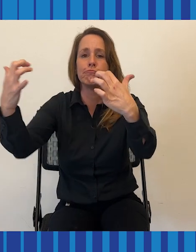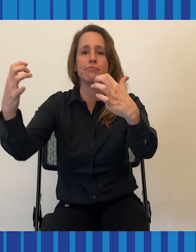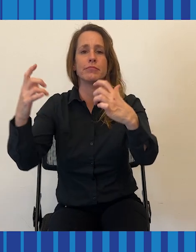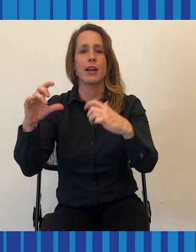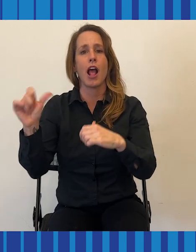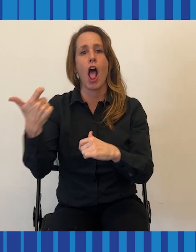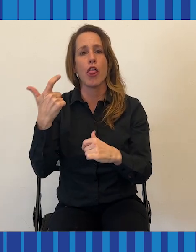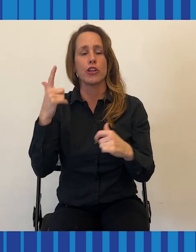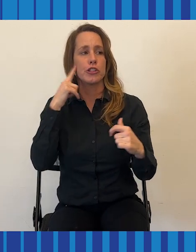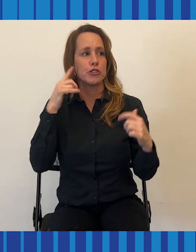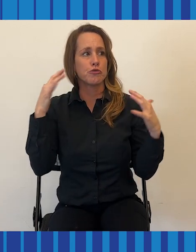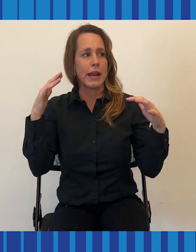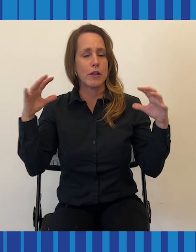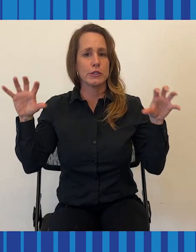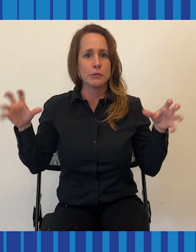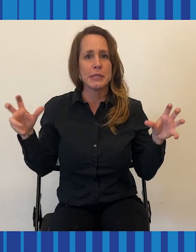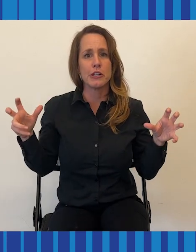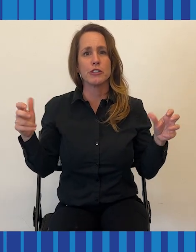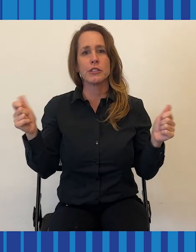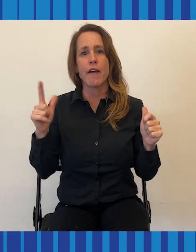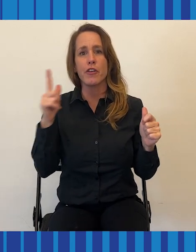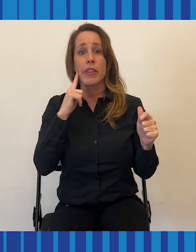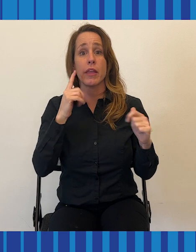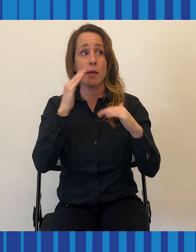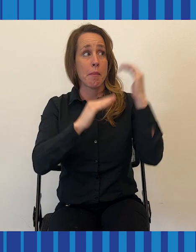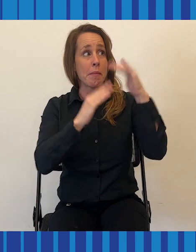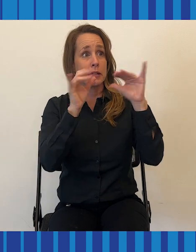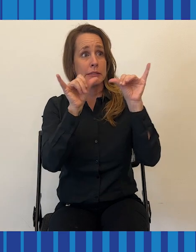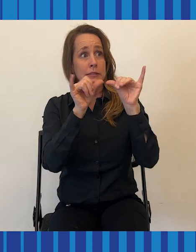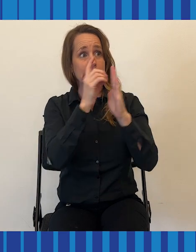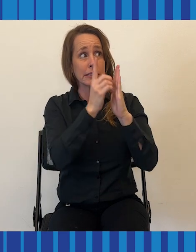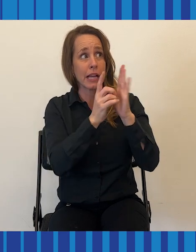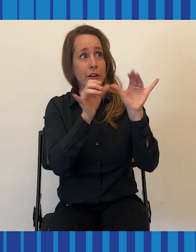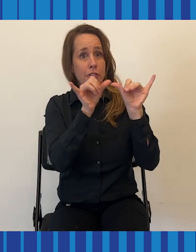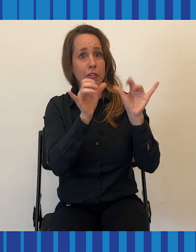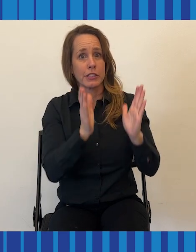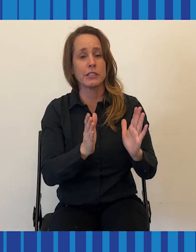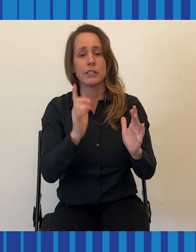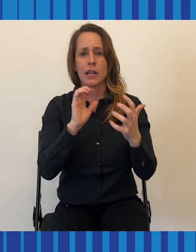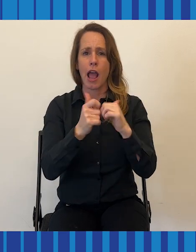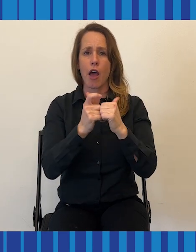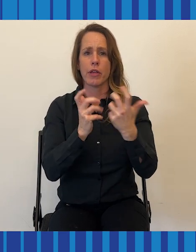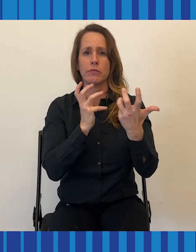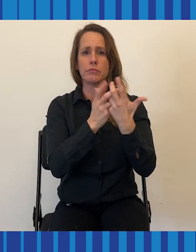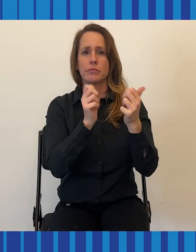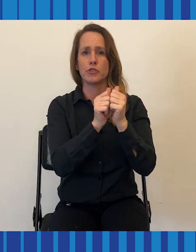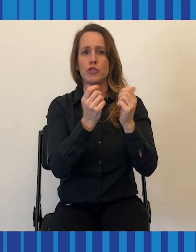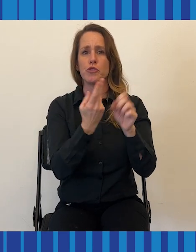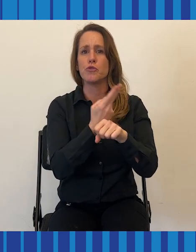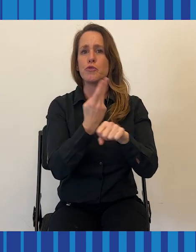them to build equipment, concert venues, speakers, and more. Architects use them to design their spaces.